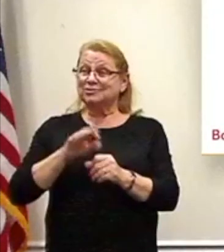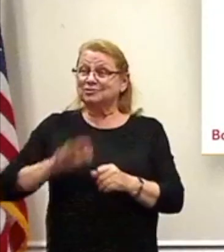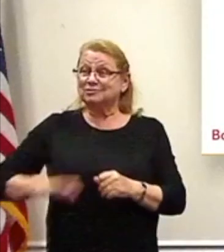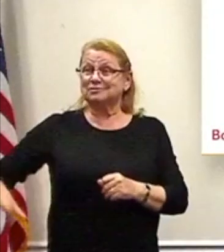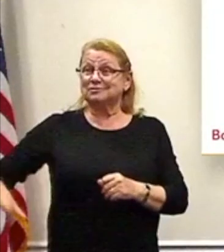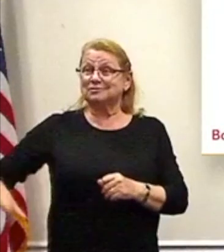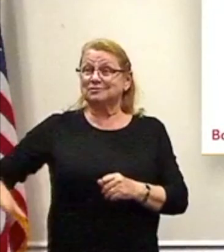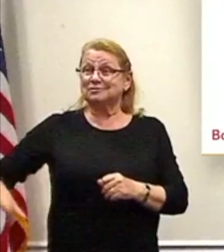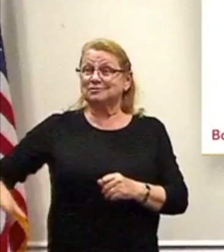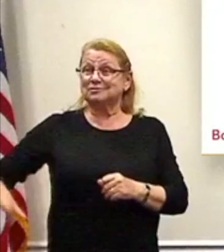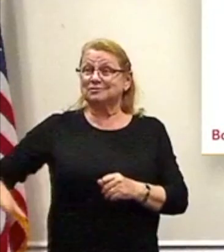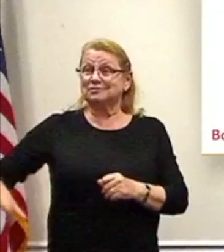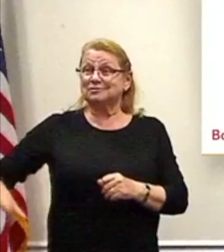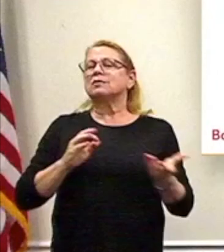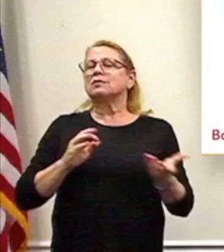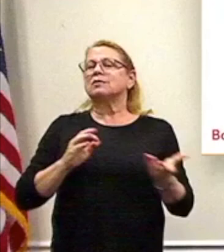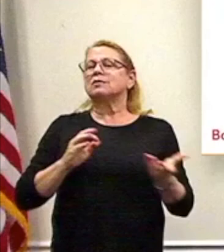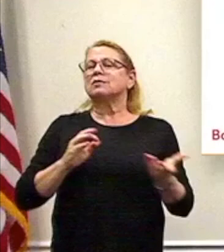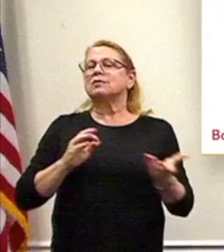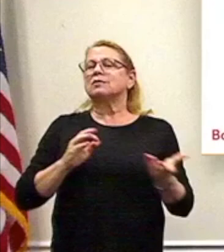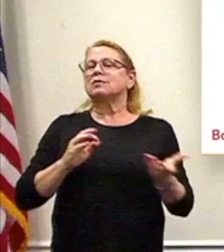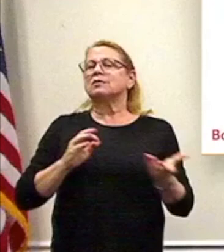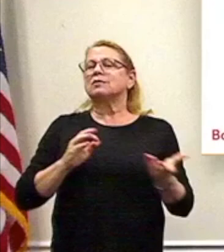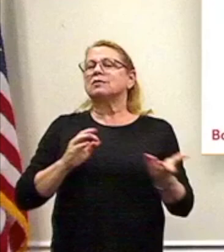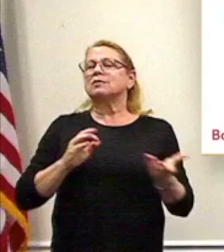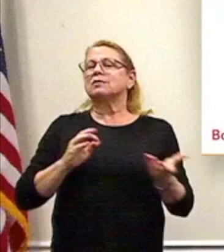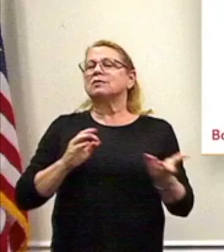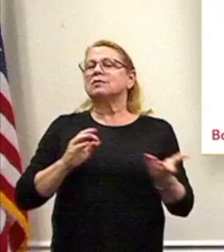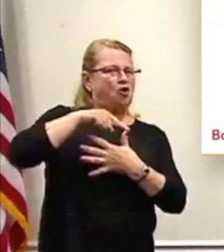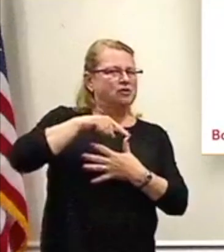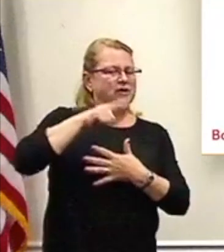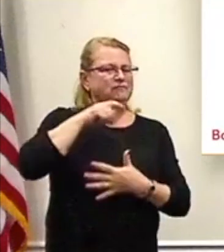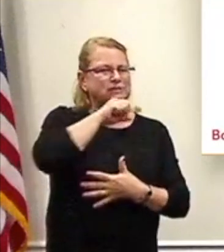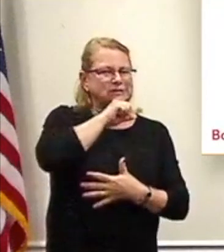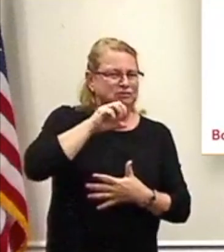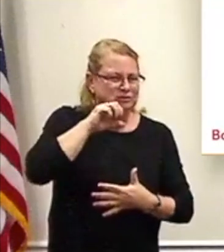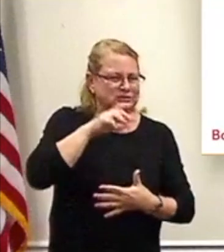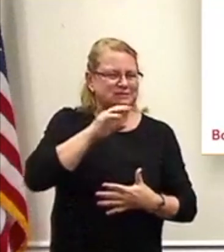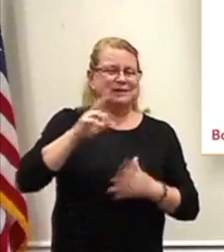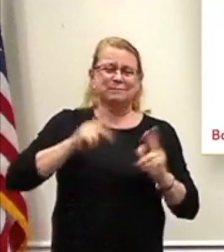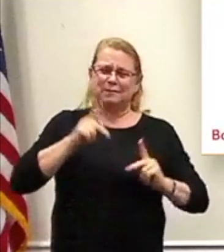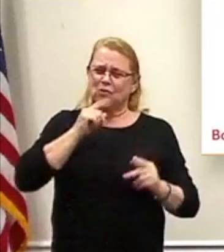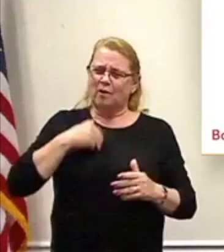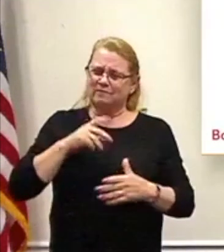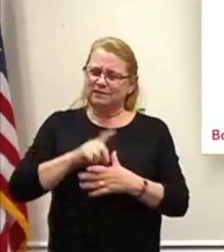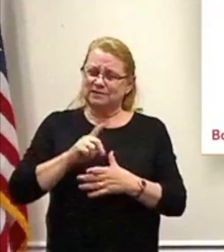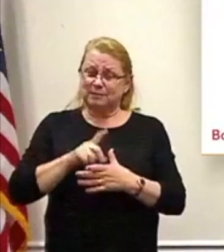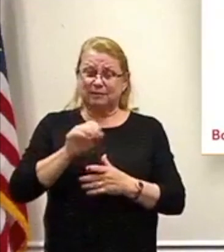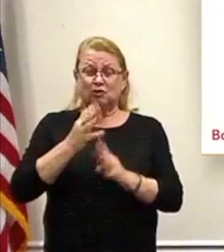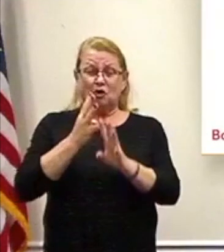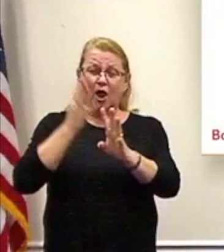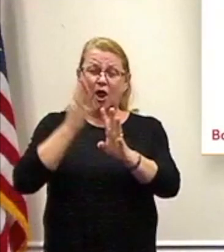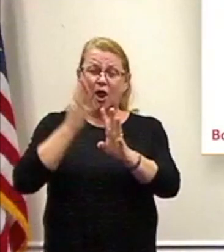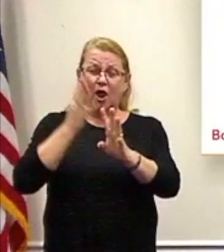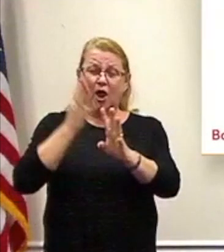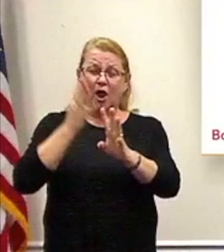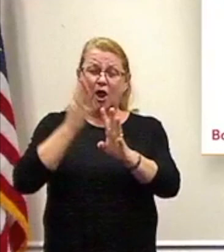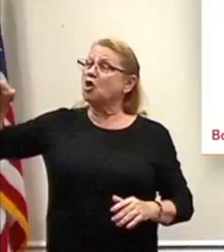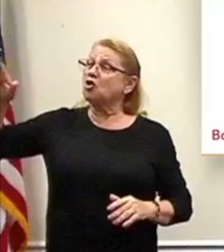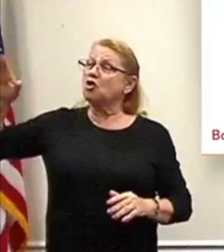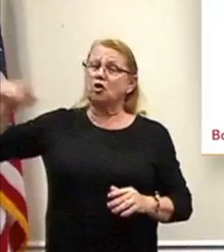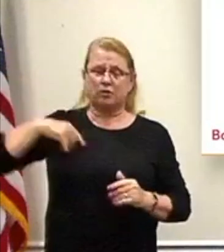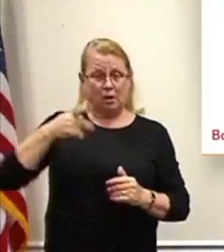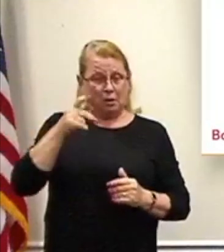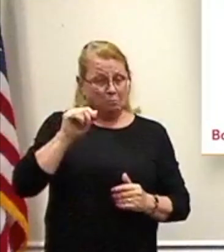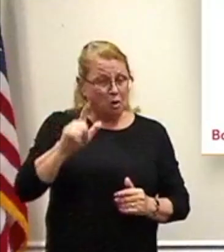making priority for seniors and those with disabilities. So if you are waiting on line, please alert a poll watcher or an inspector. They want to